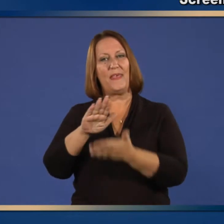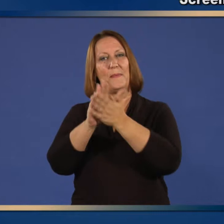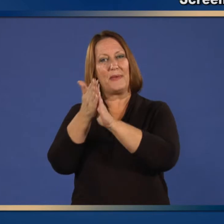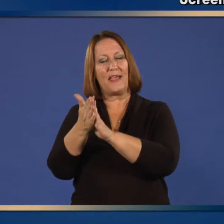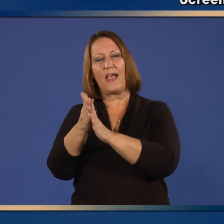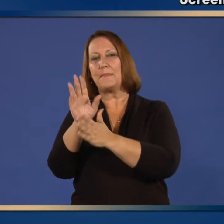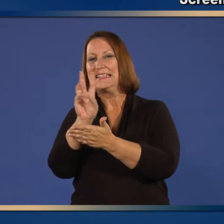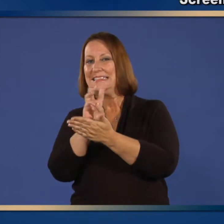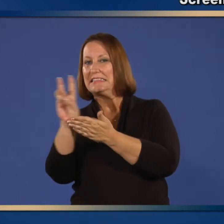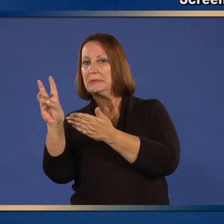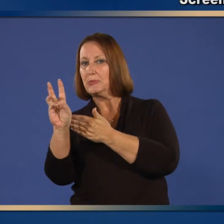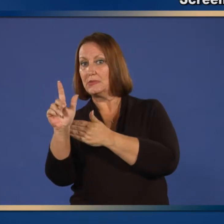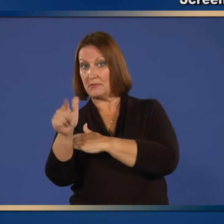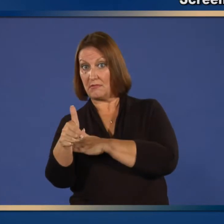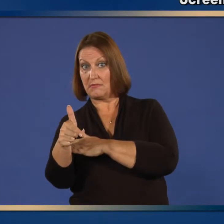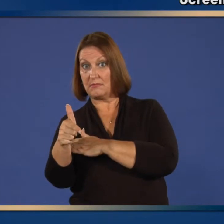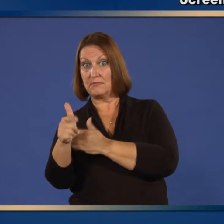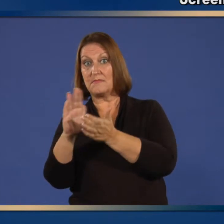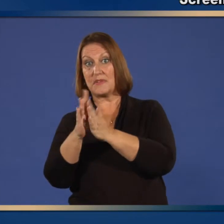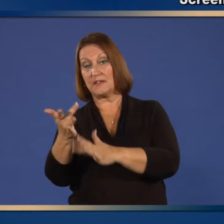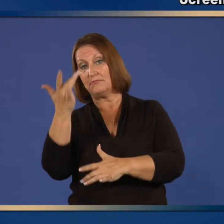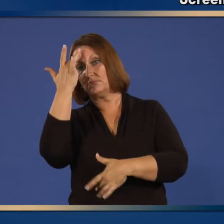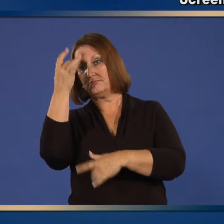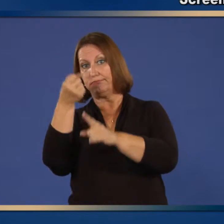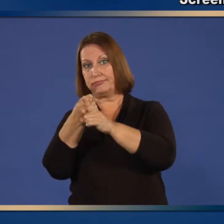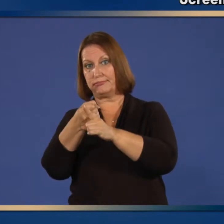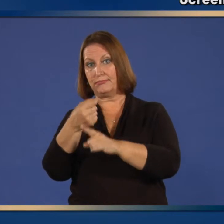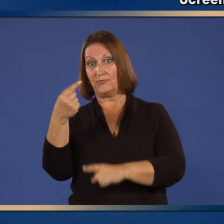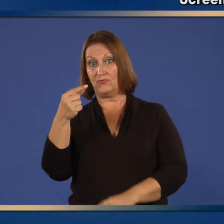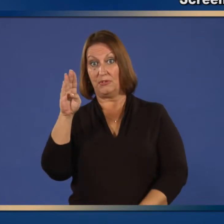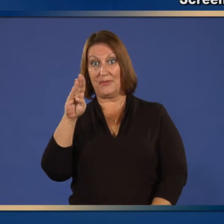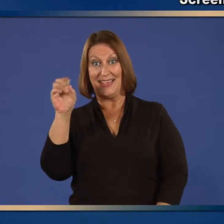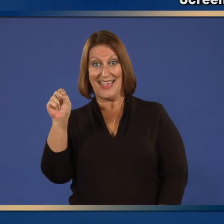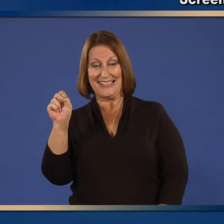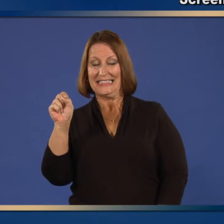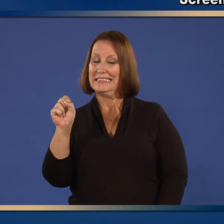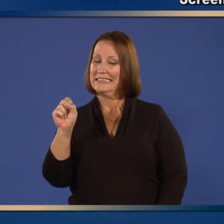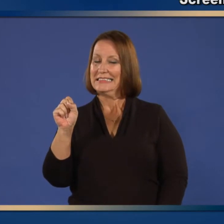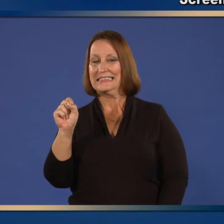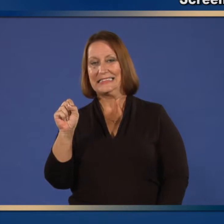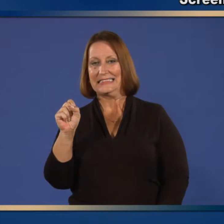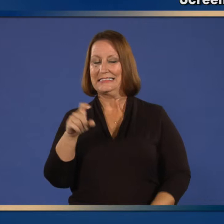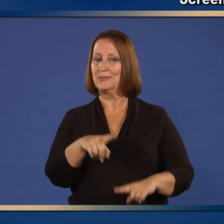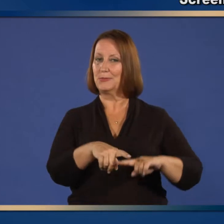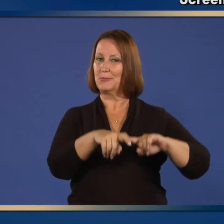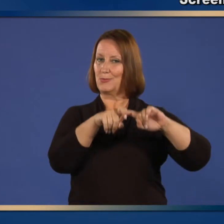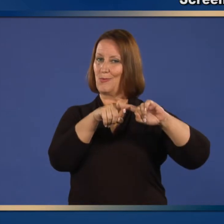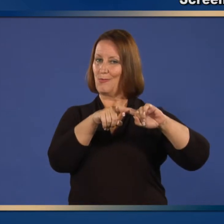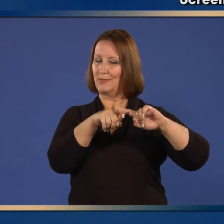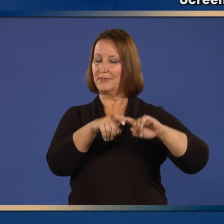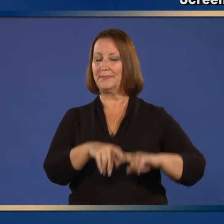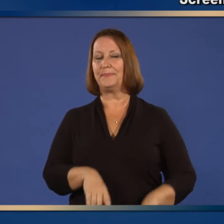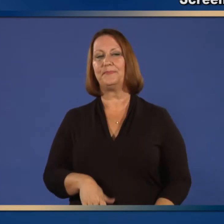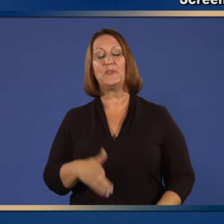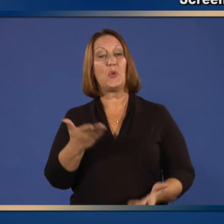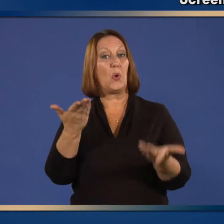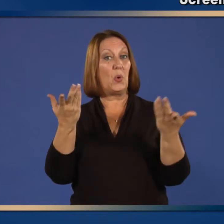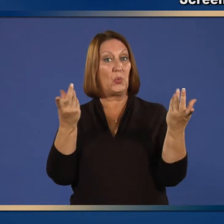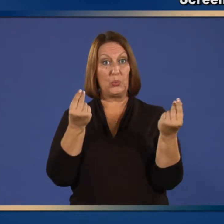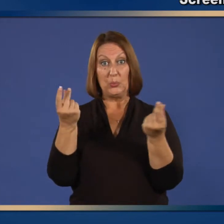20. As an alternative, physicians might consider using influenza